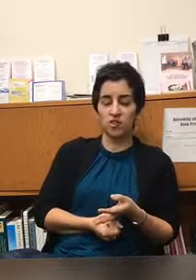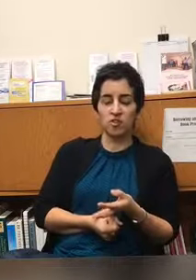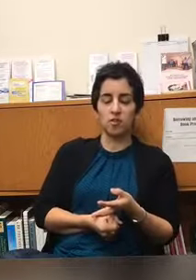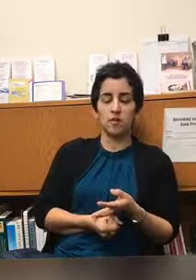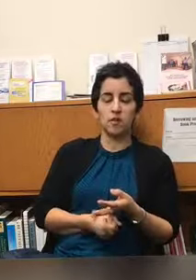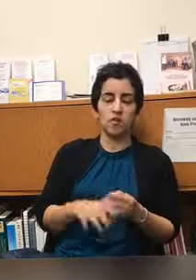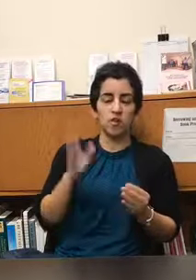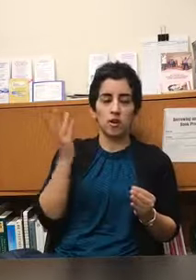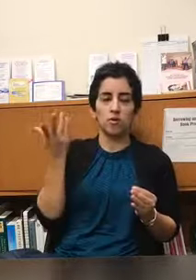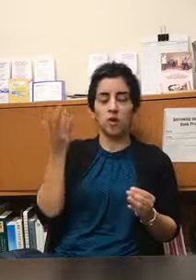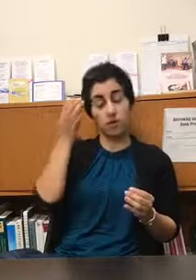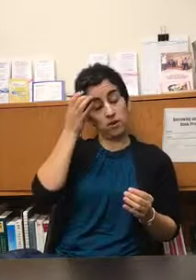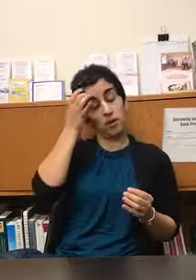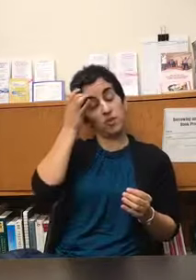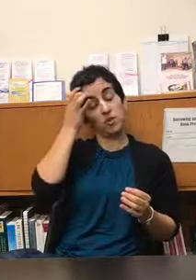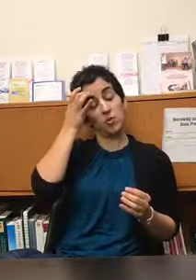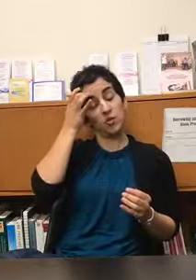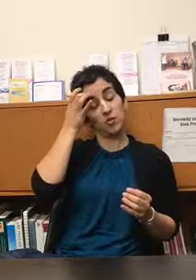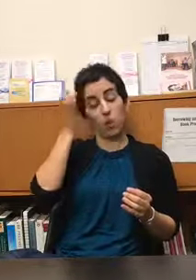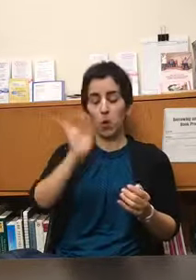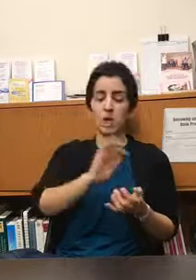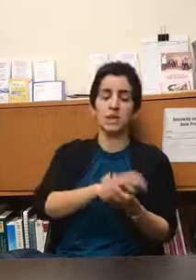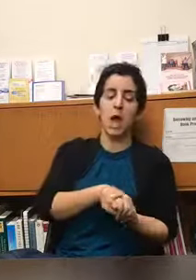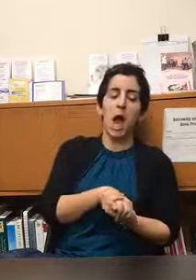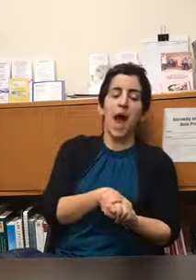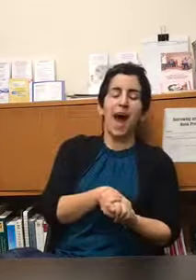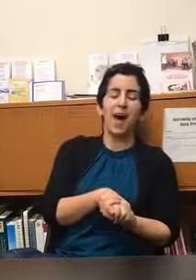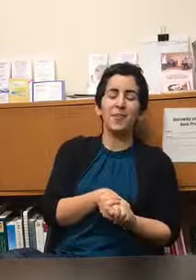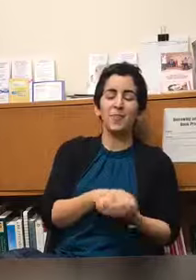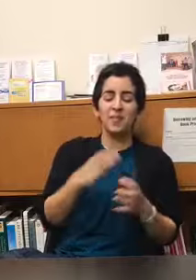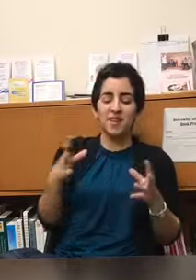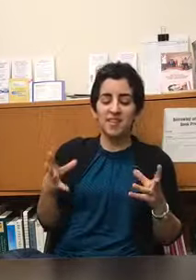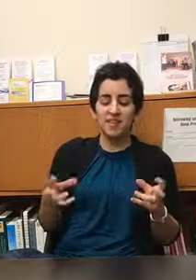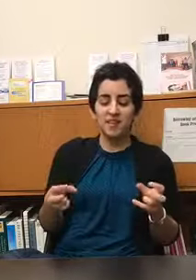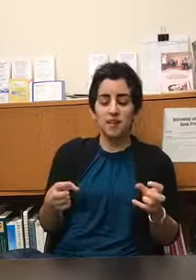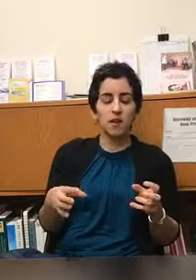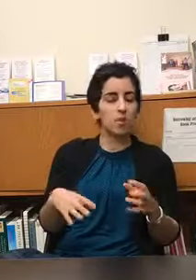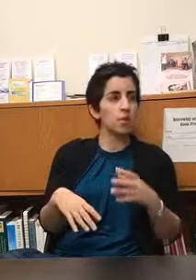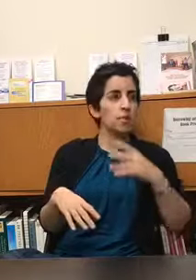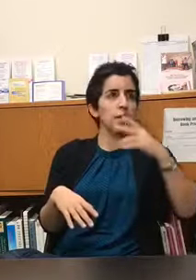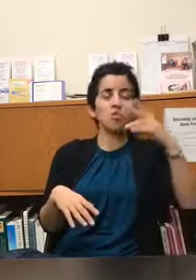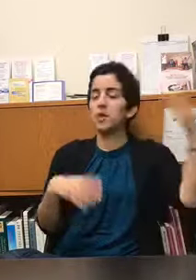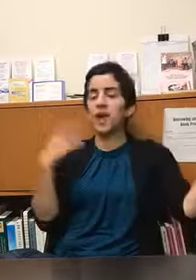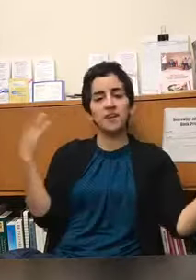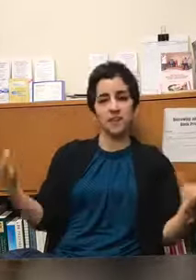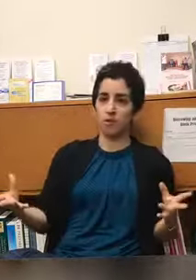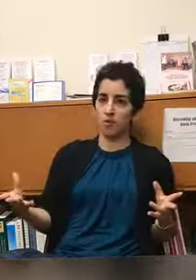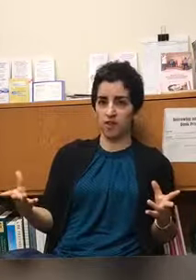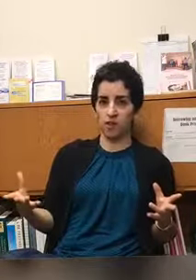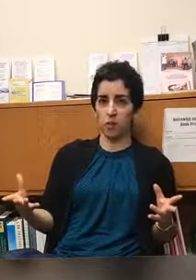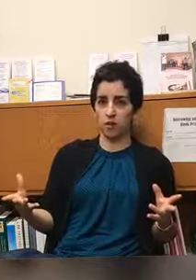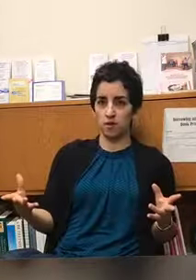dishes which i do often i don't have a dishwasher that works um this idea that you can be doing 18 other things at once